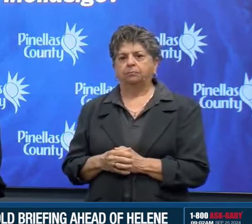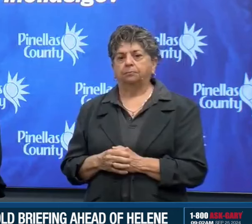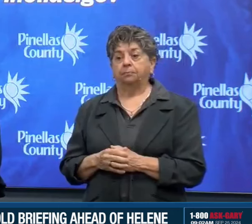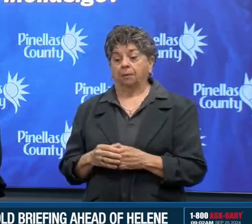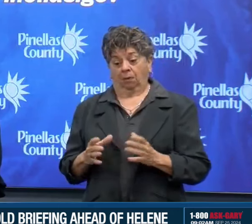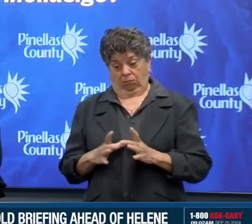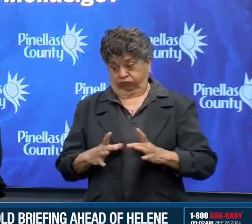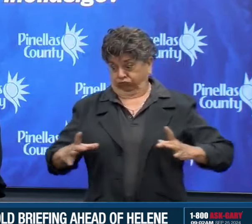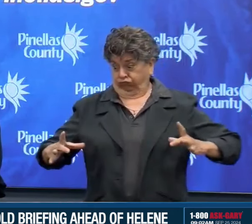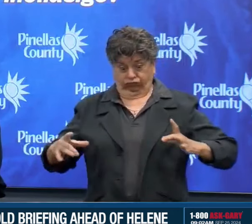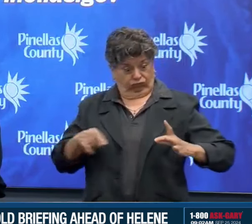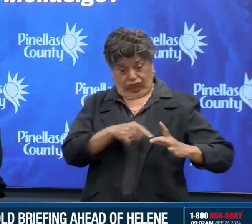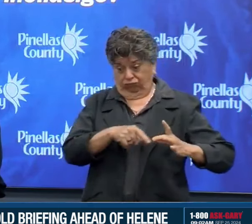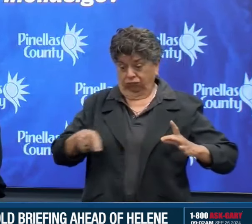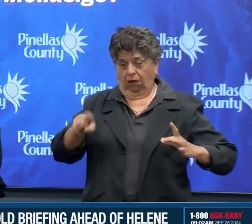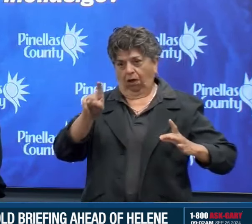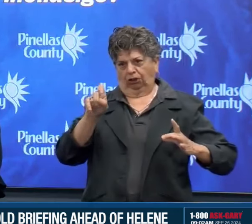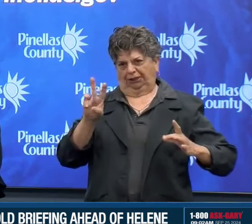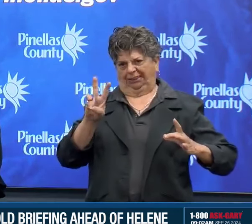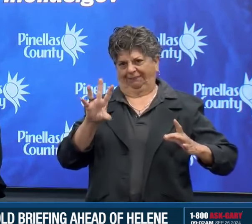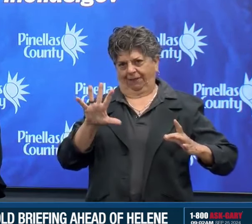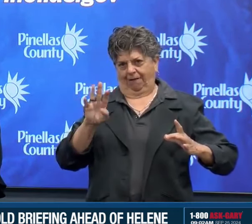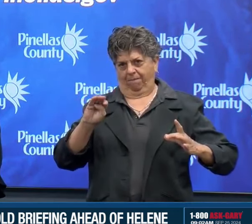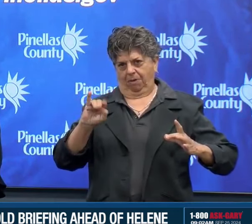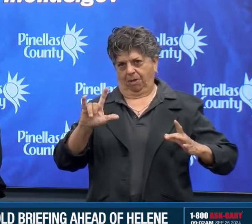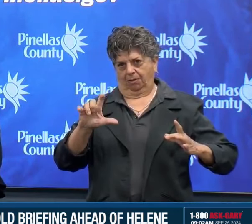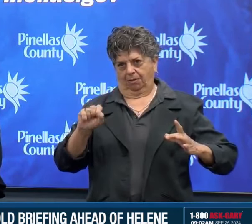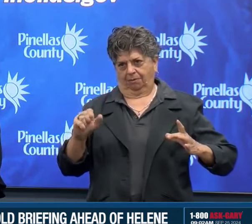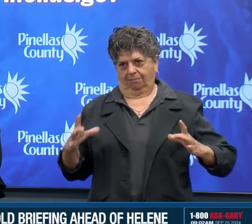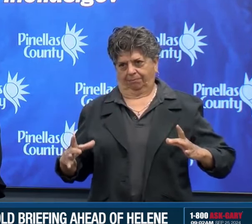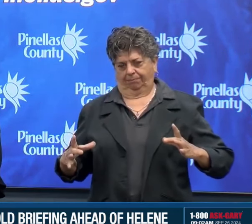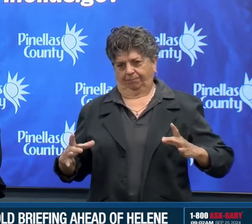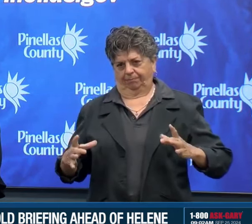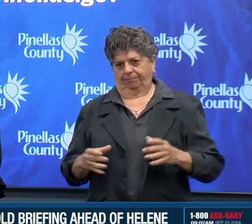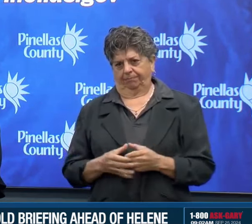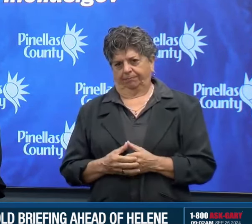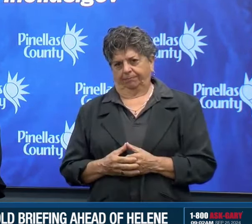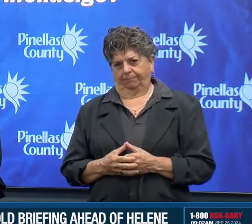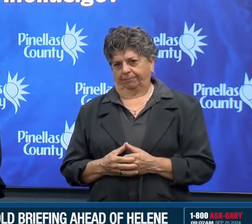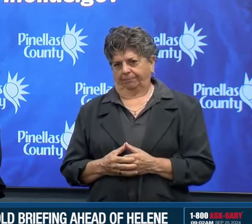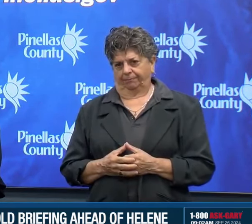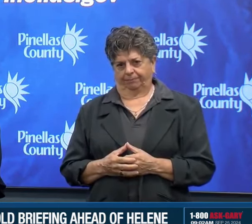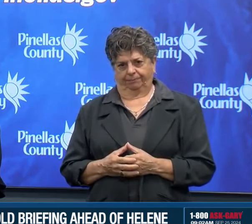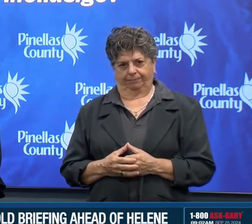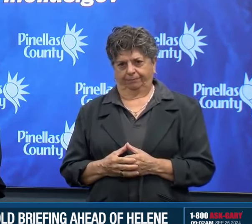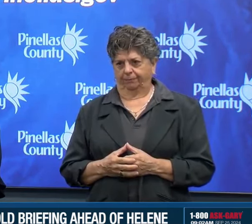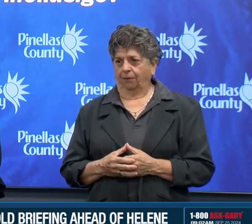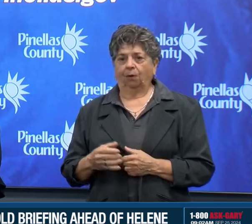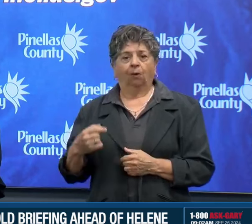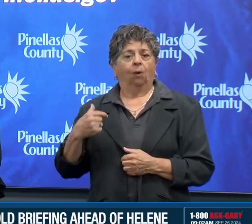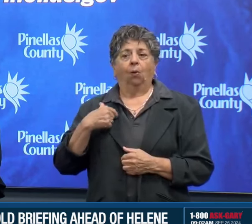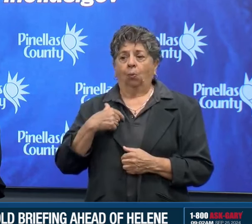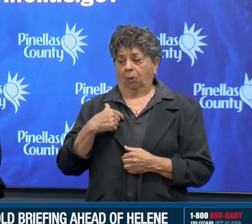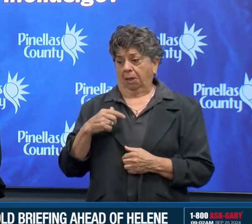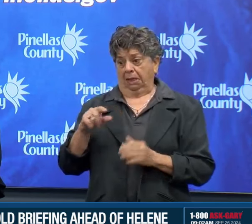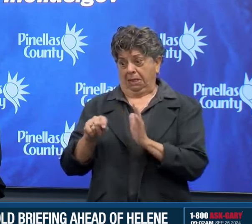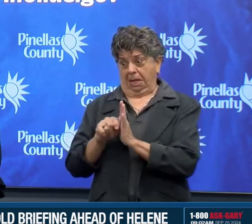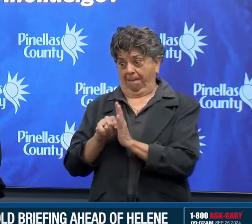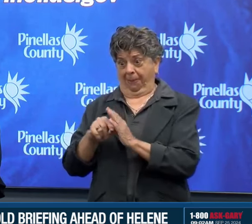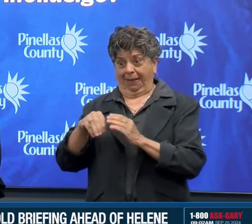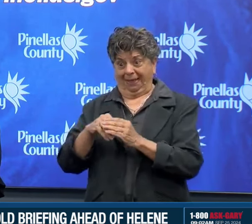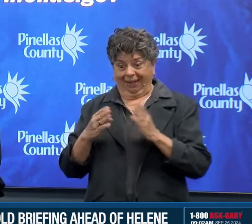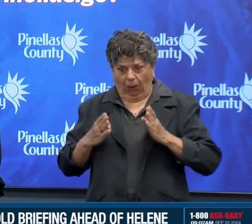So even though we are not in the cone and you guys keep hearing about the cone and how we're outside of it, we are not